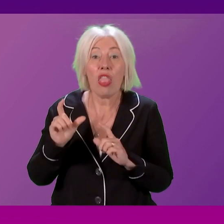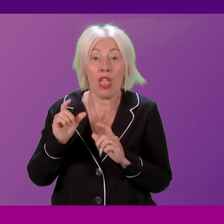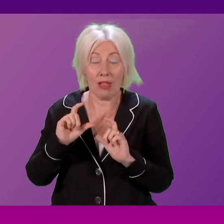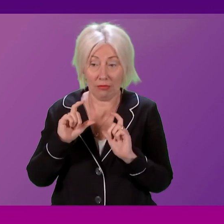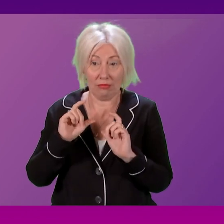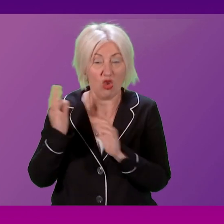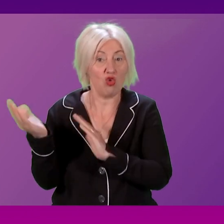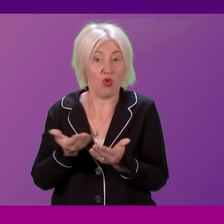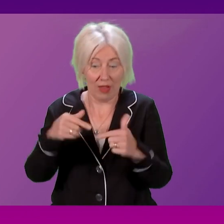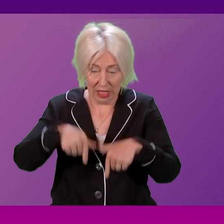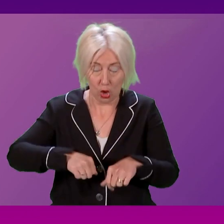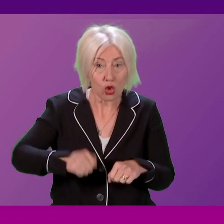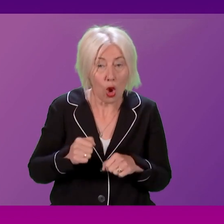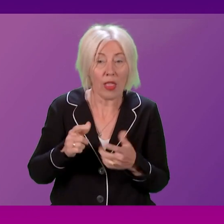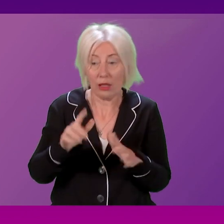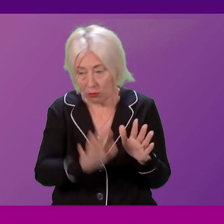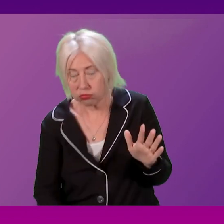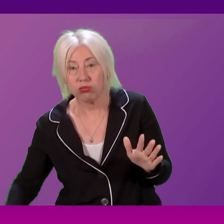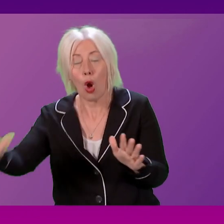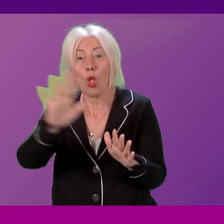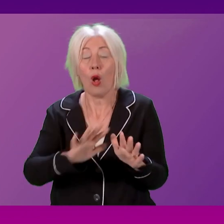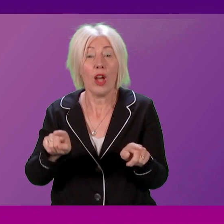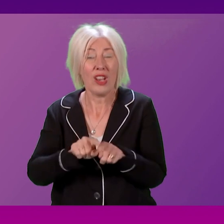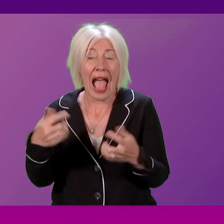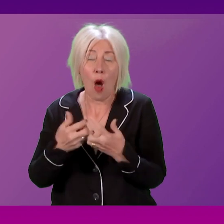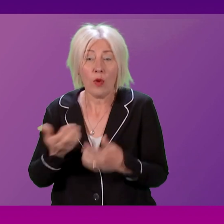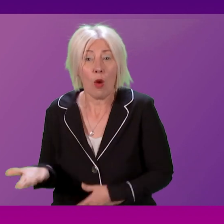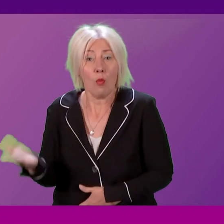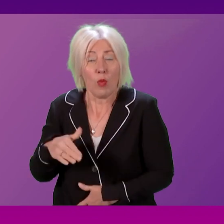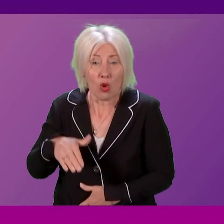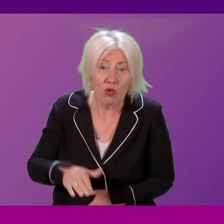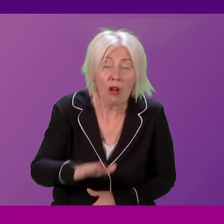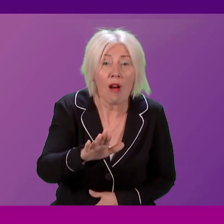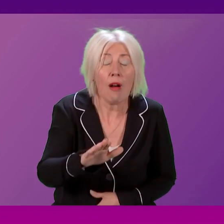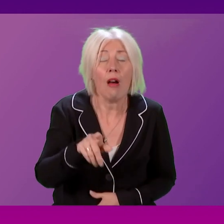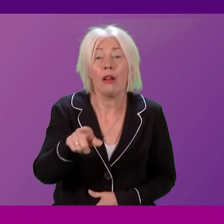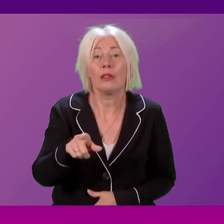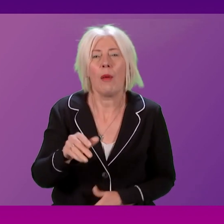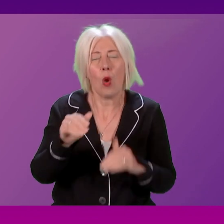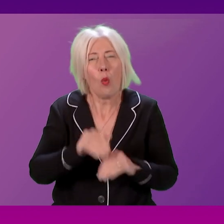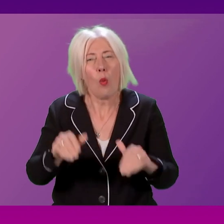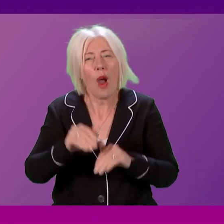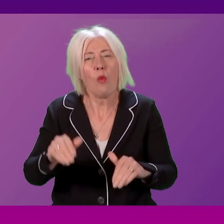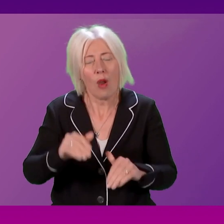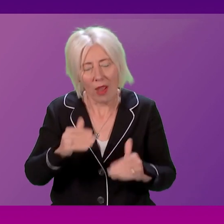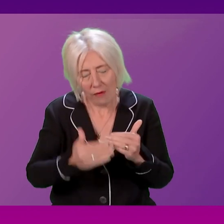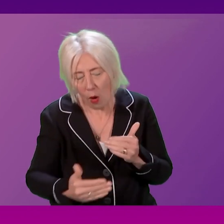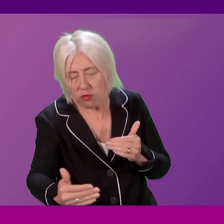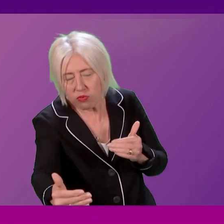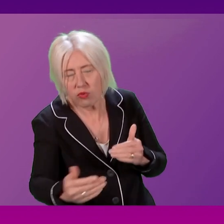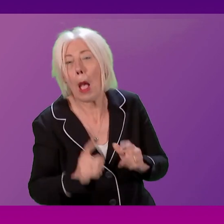are, of course, ensuring that we recover. When it comes to the longest waits, again, just to inject some facts